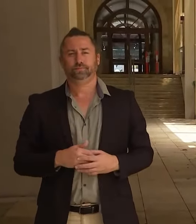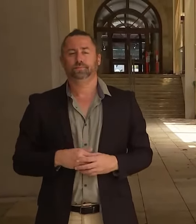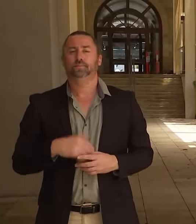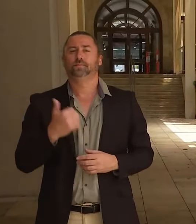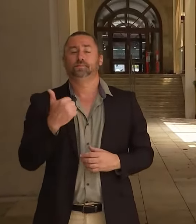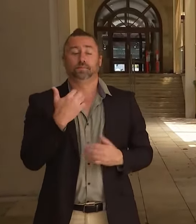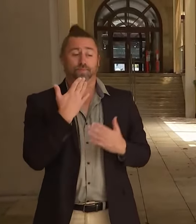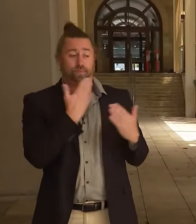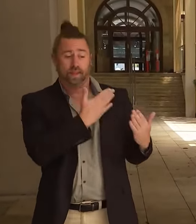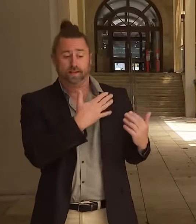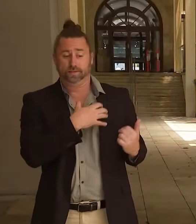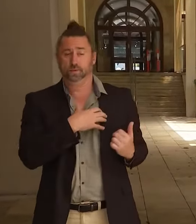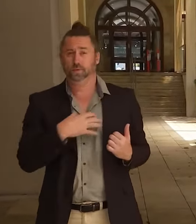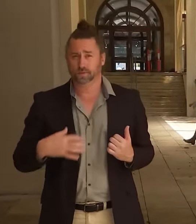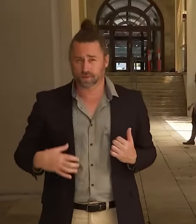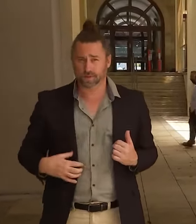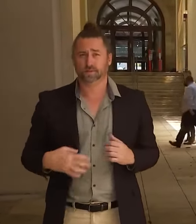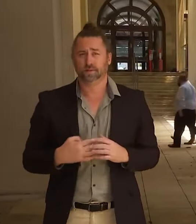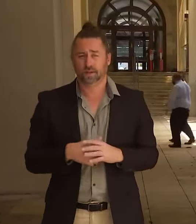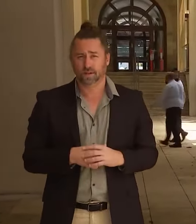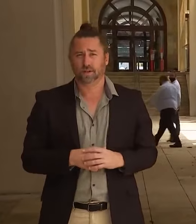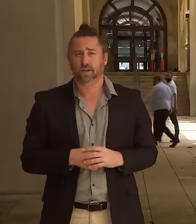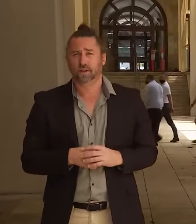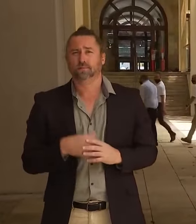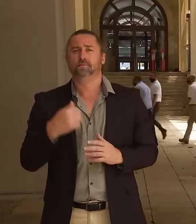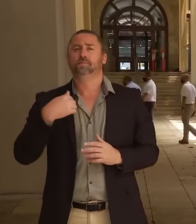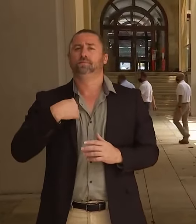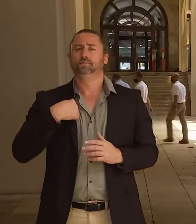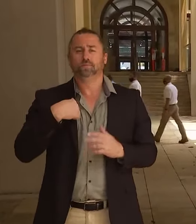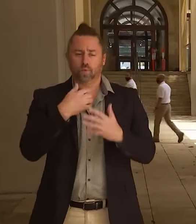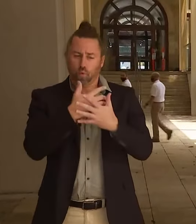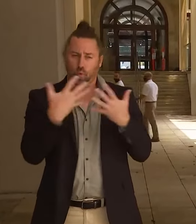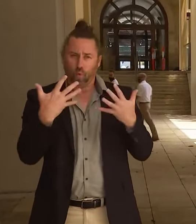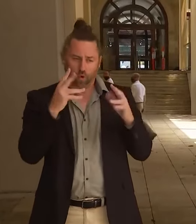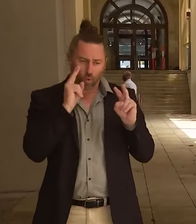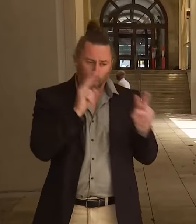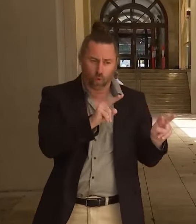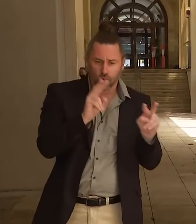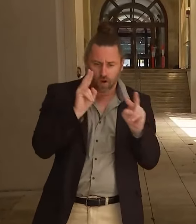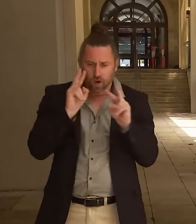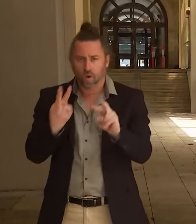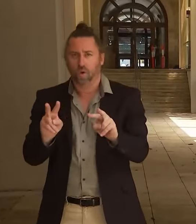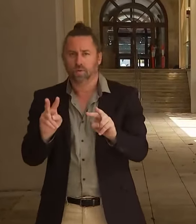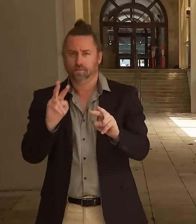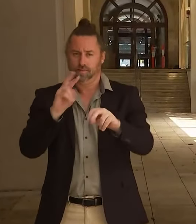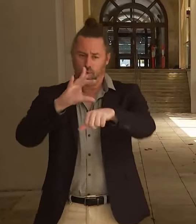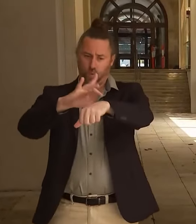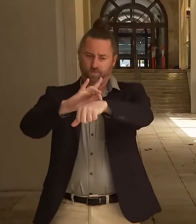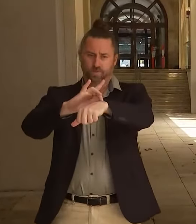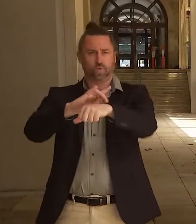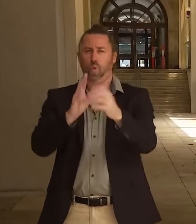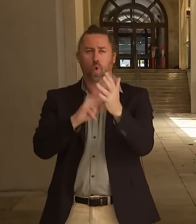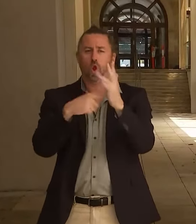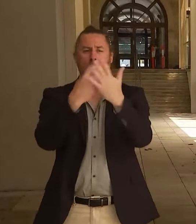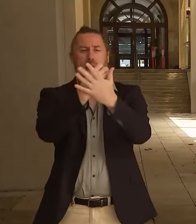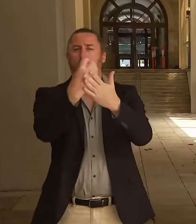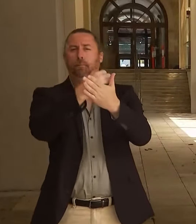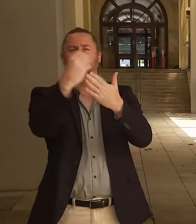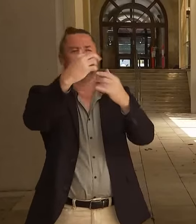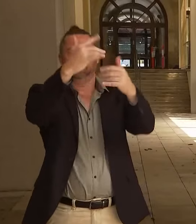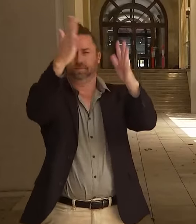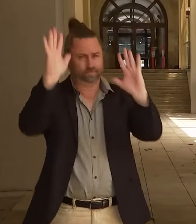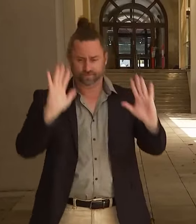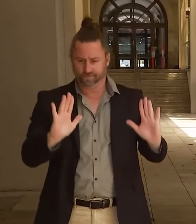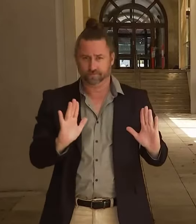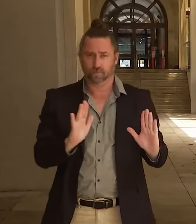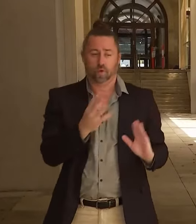Thank you very much, Minister. So as before, I'm going to focus on the situation in Queensland hospitals. There